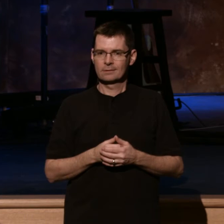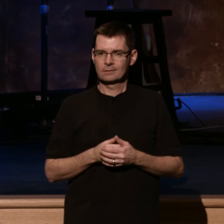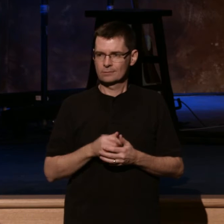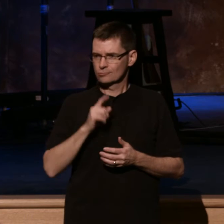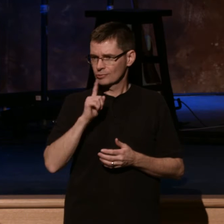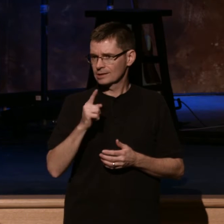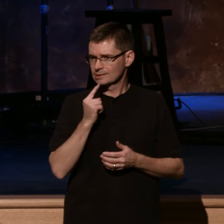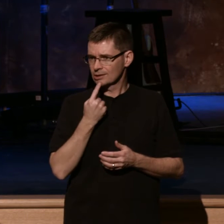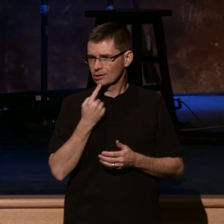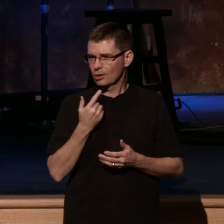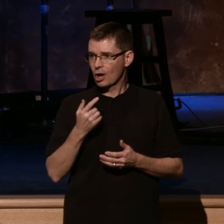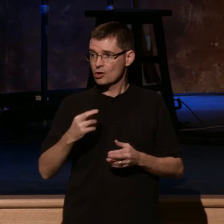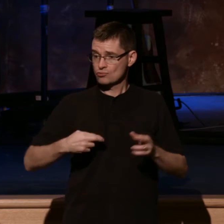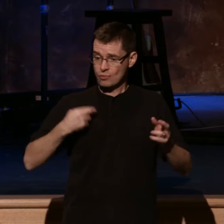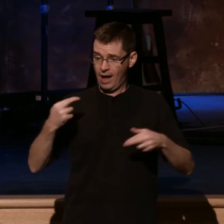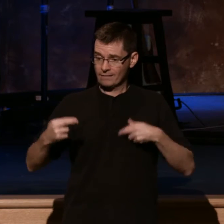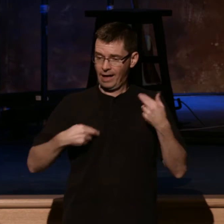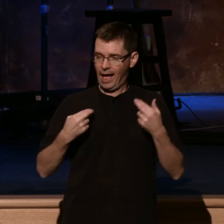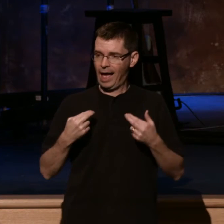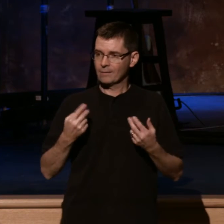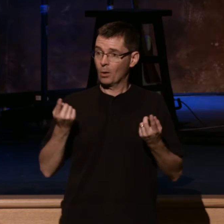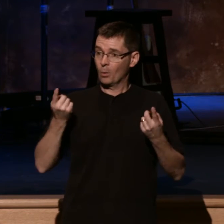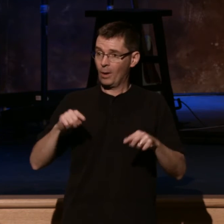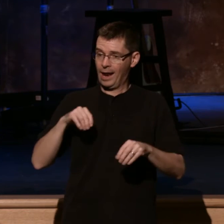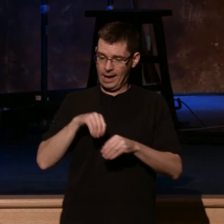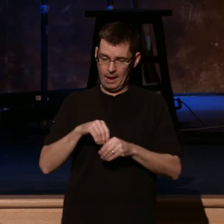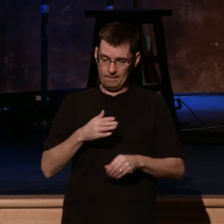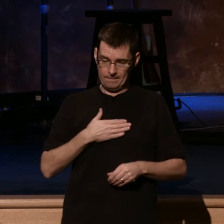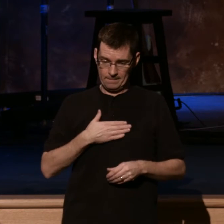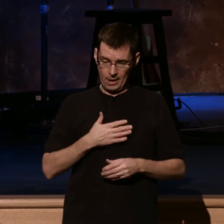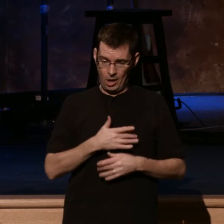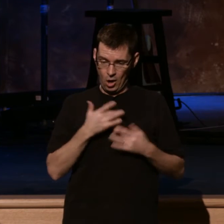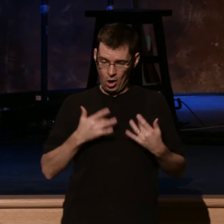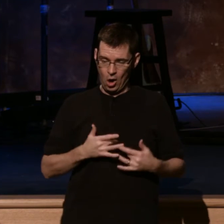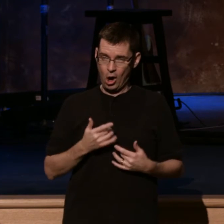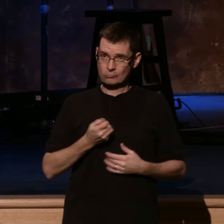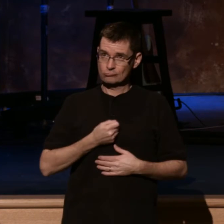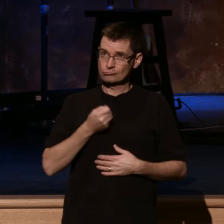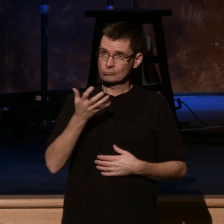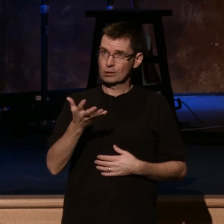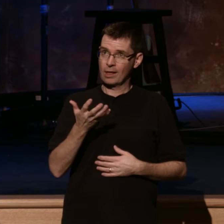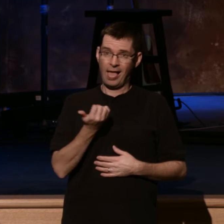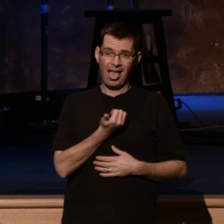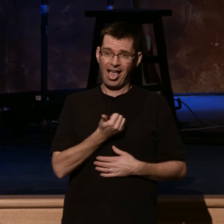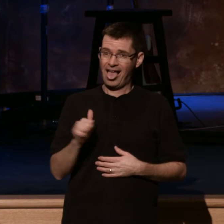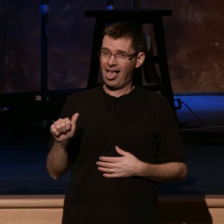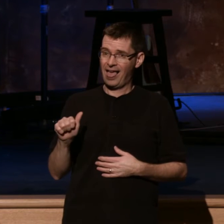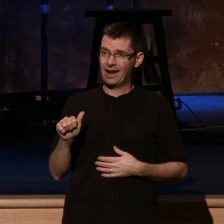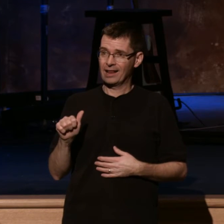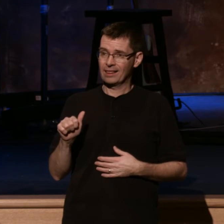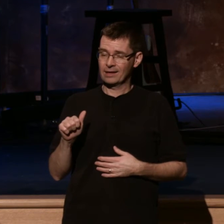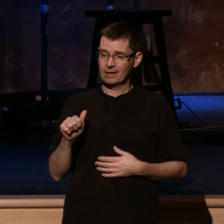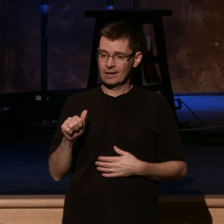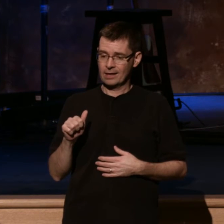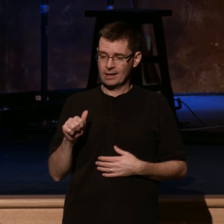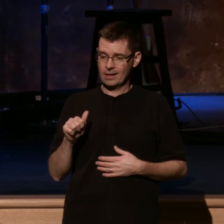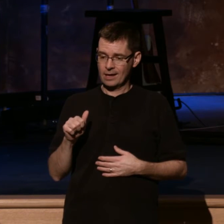Revival begins when our own hearts, we say, Lord, anything that is the object of my joy and satisfaction